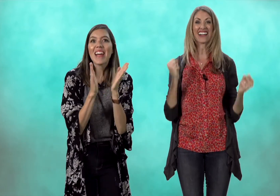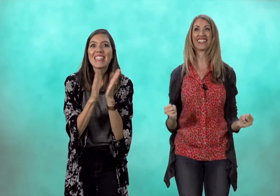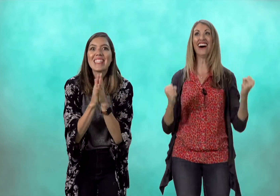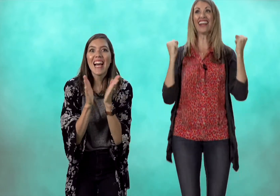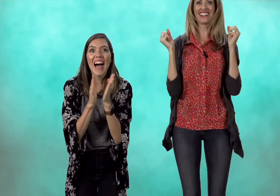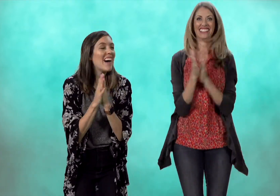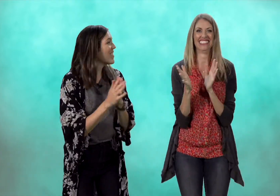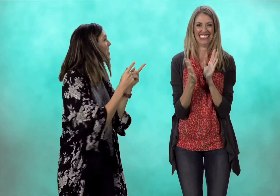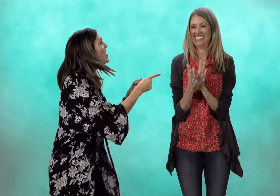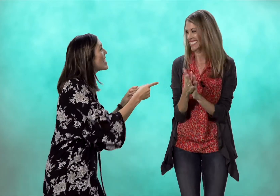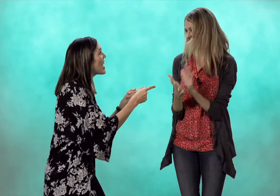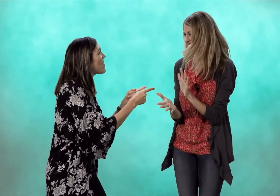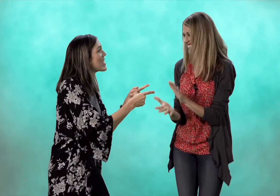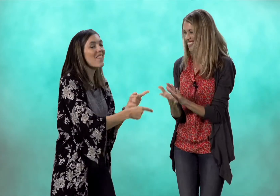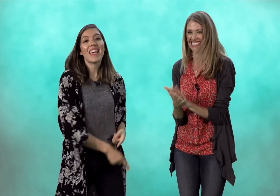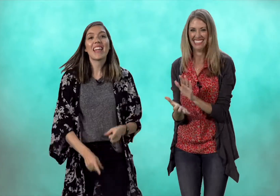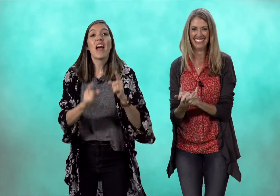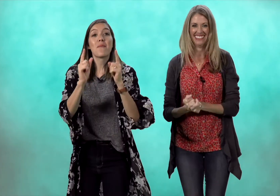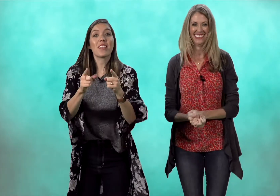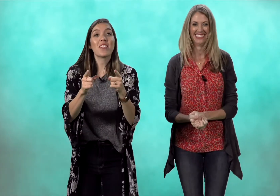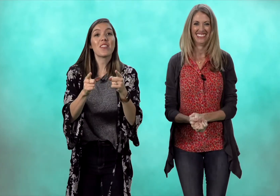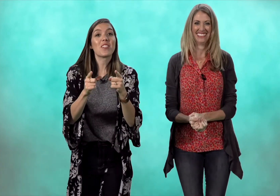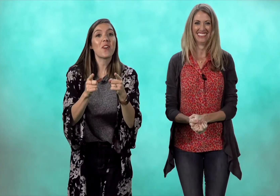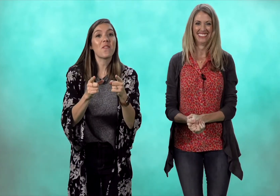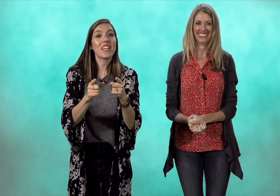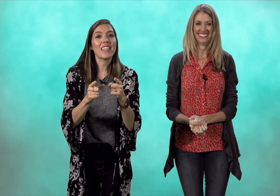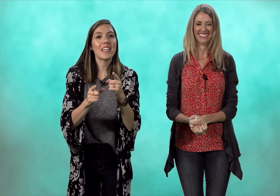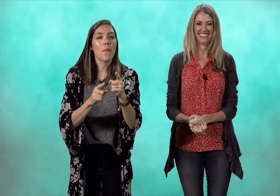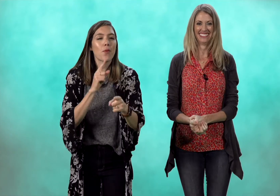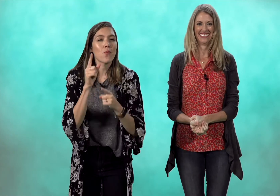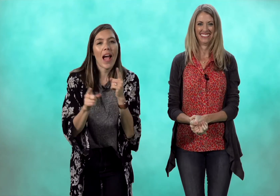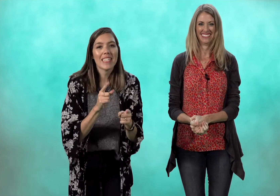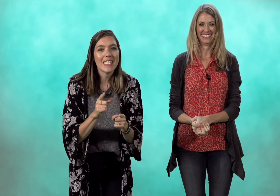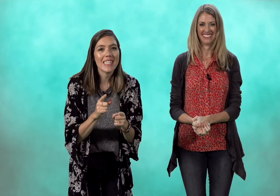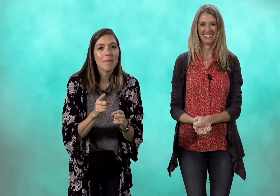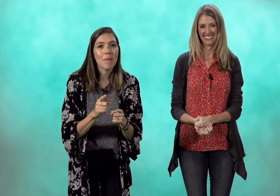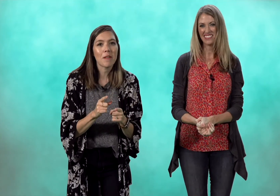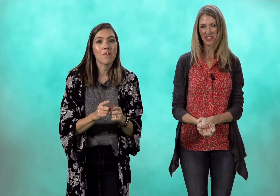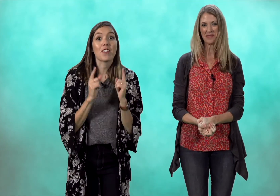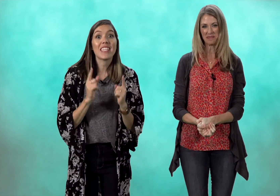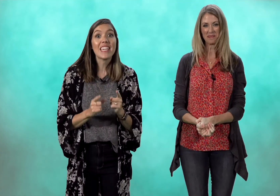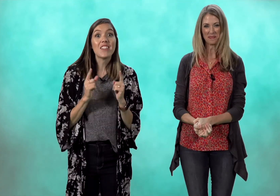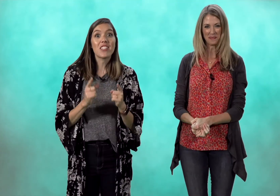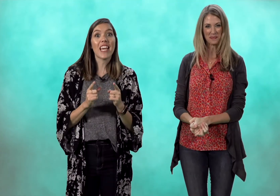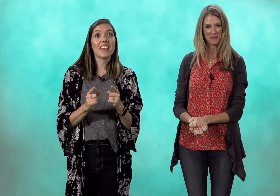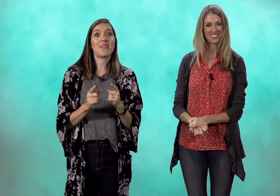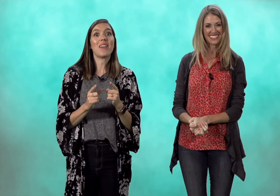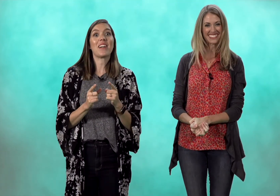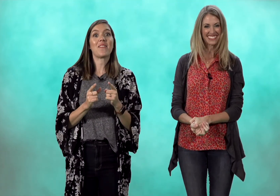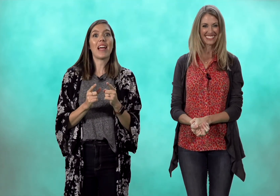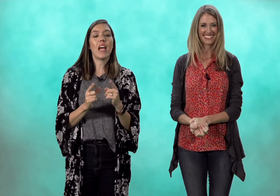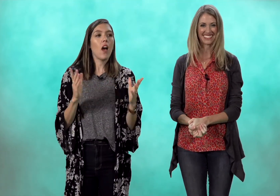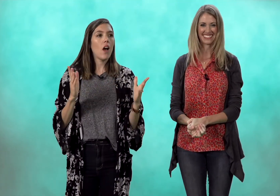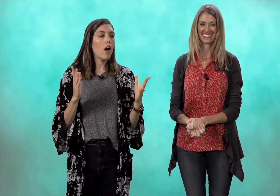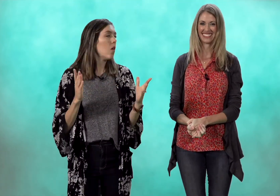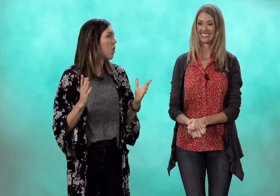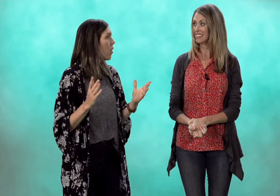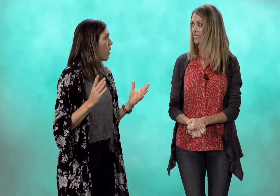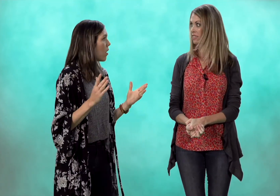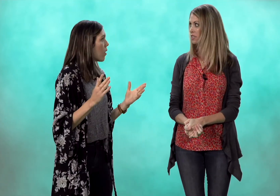god yeah you're serious making preschoolers don't forget to practice this memory verse each day this week all right oh we